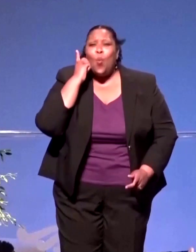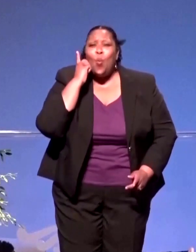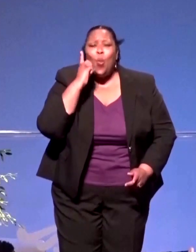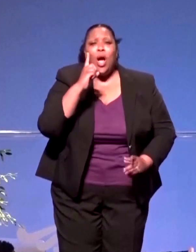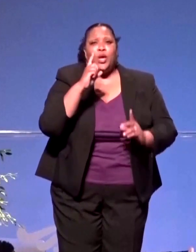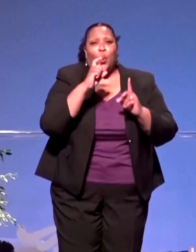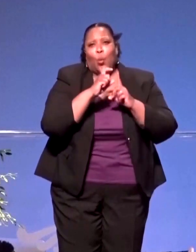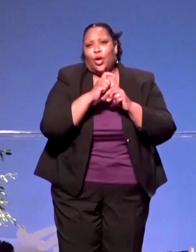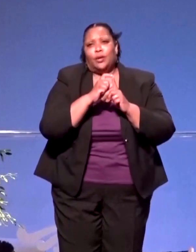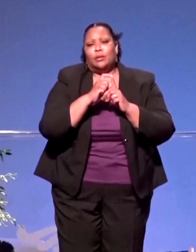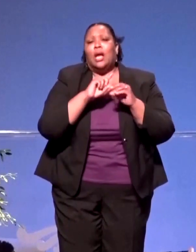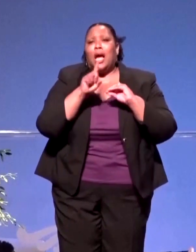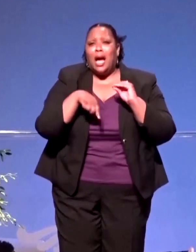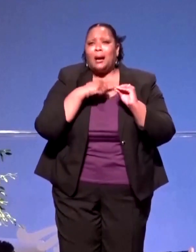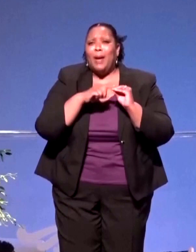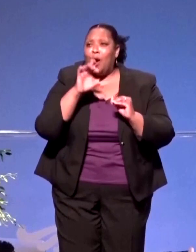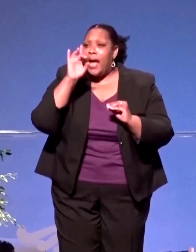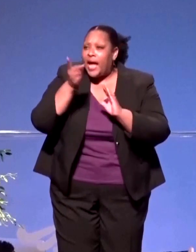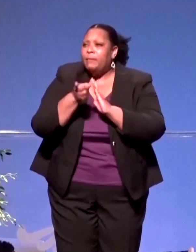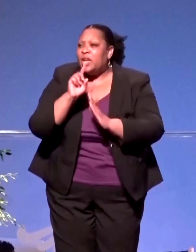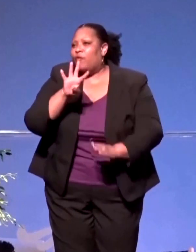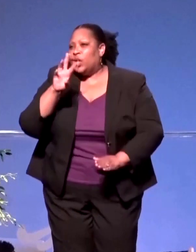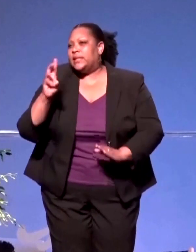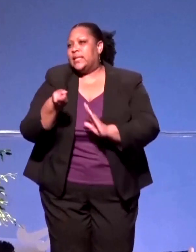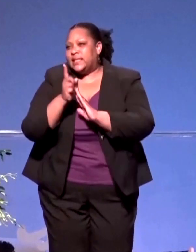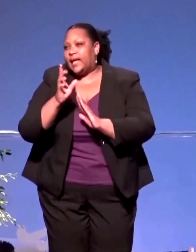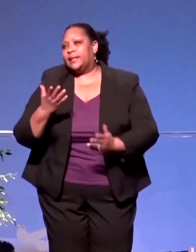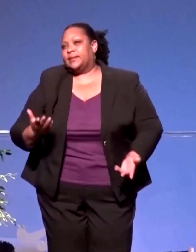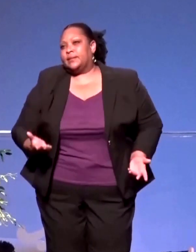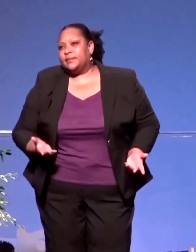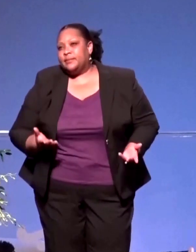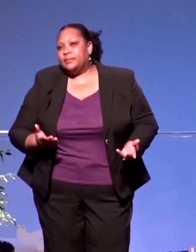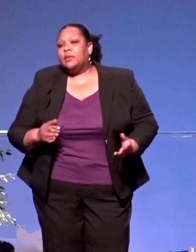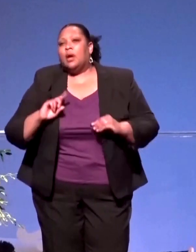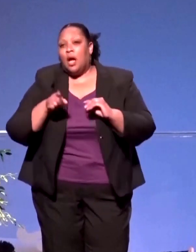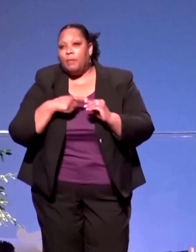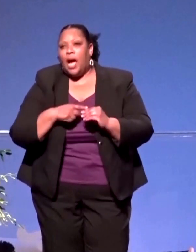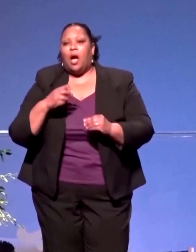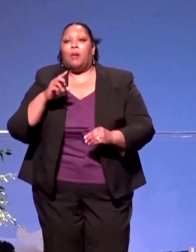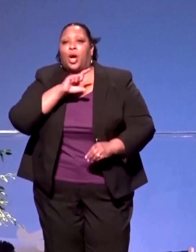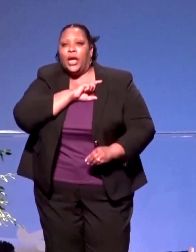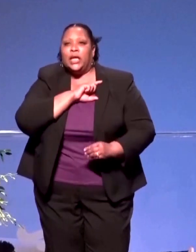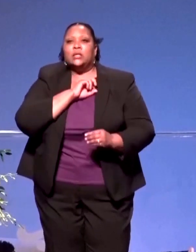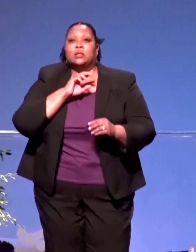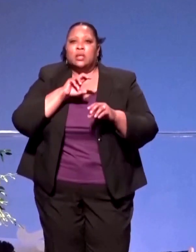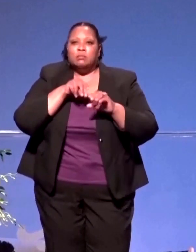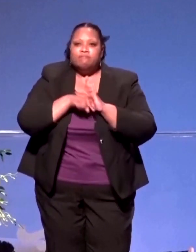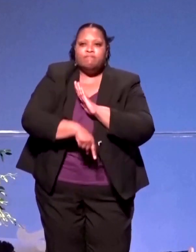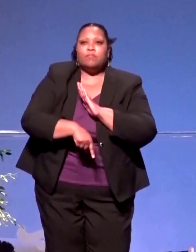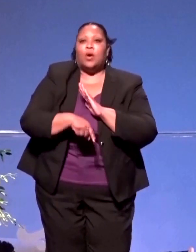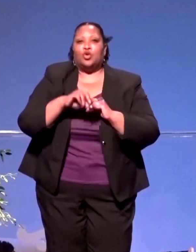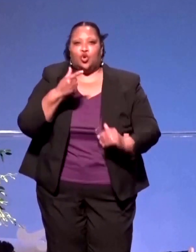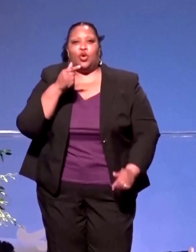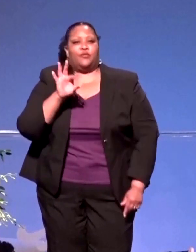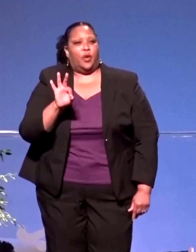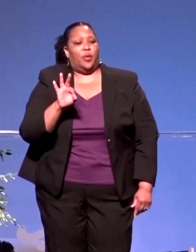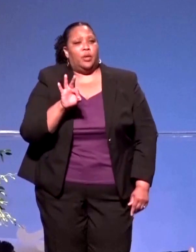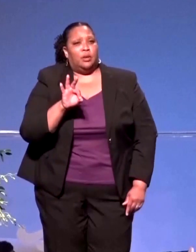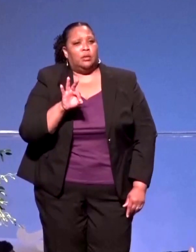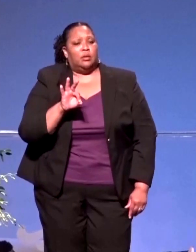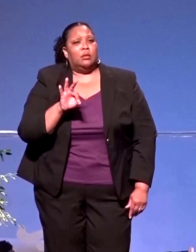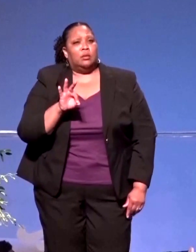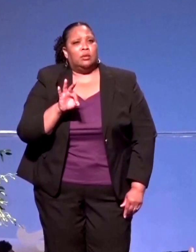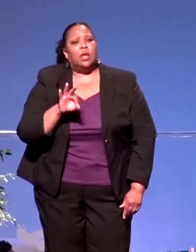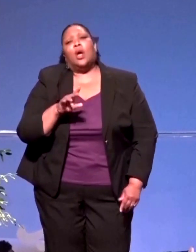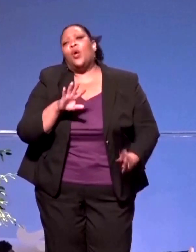about eight minutes and 46 seconds of police murder of George Floyd George oh he